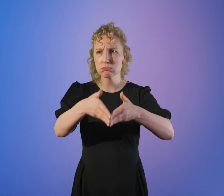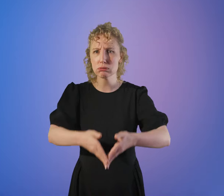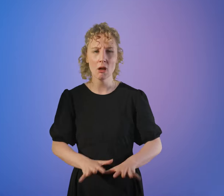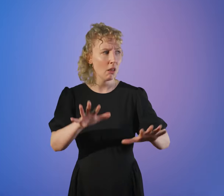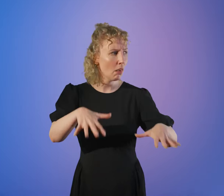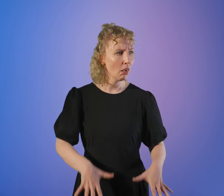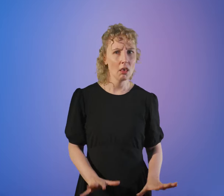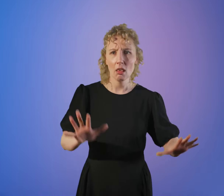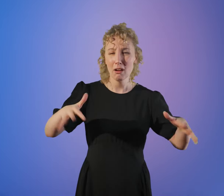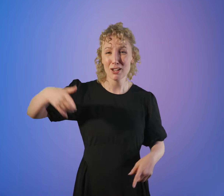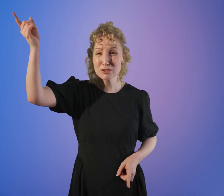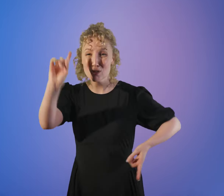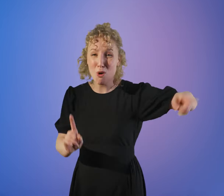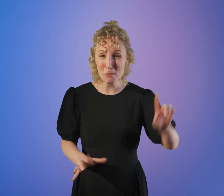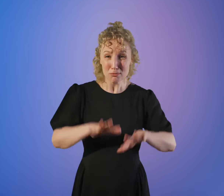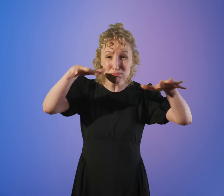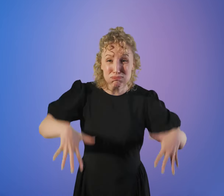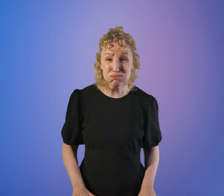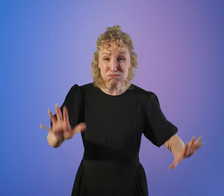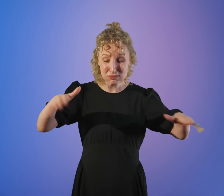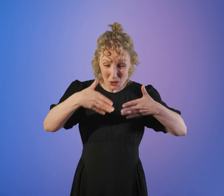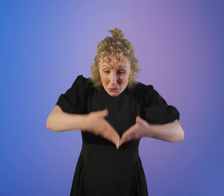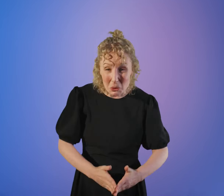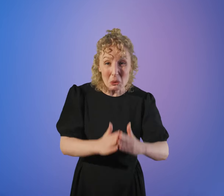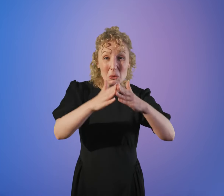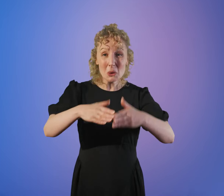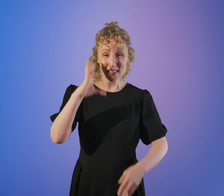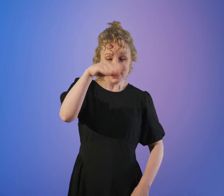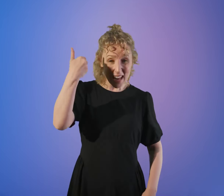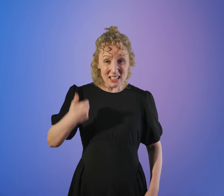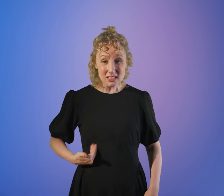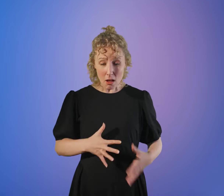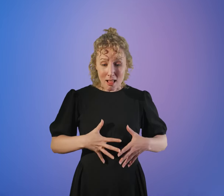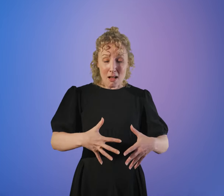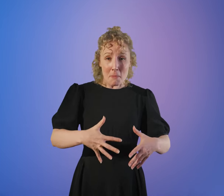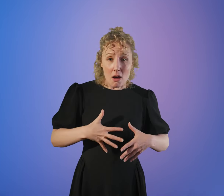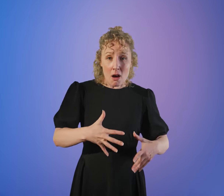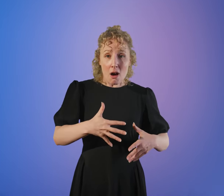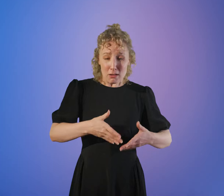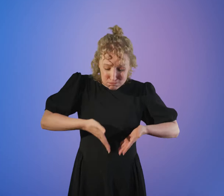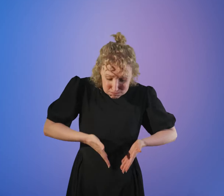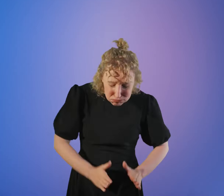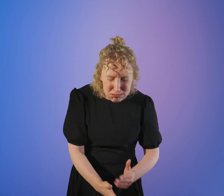However, during a storm at sea, Thaisa, while giving birth to their daughter Marina,